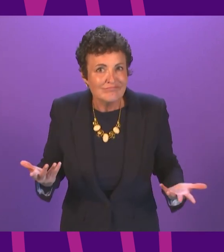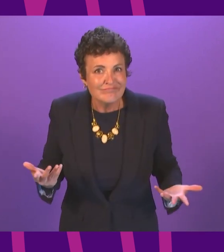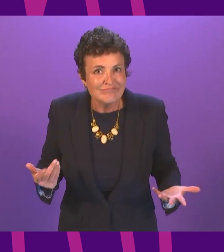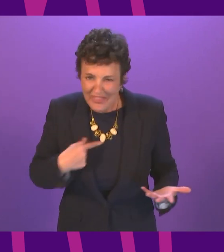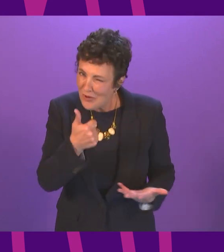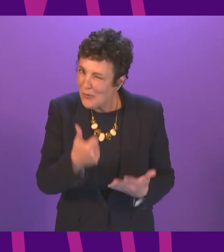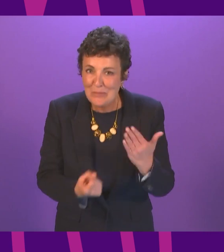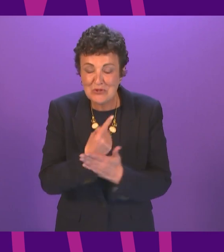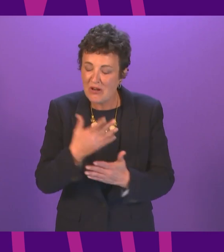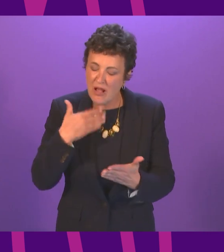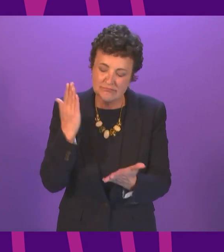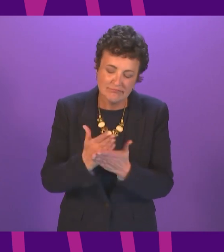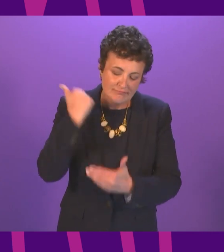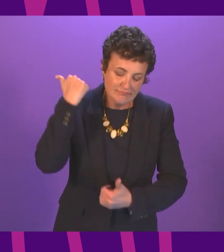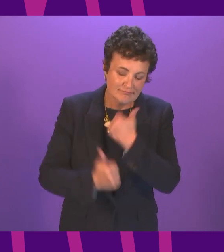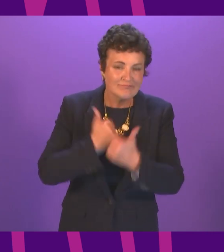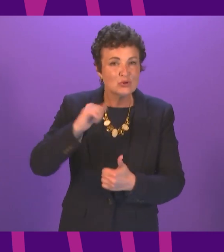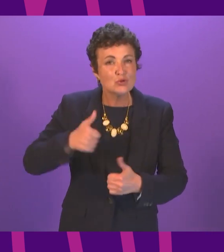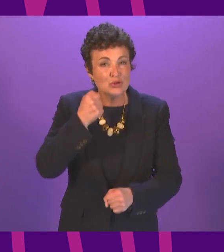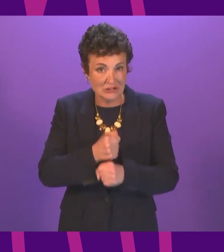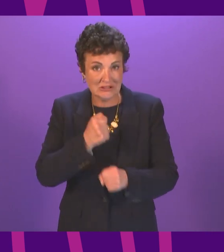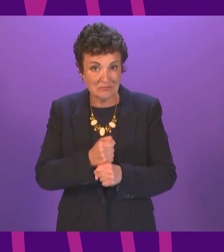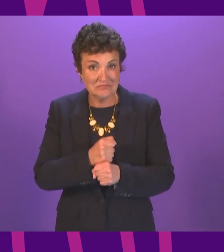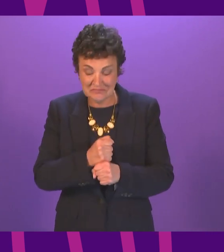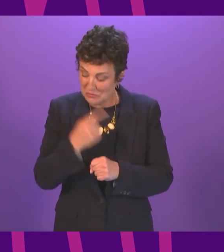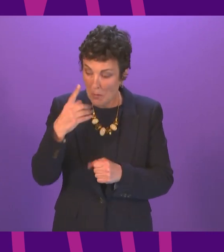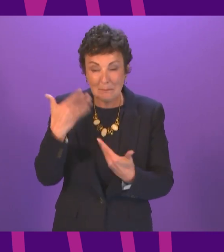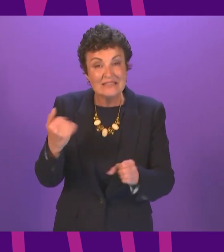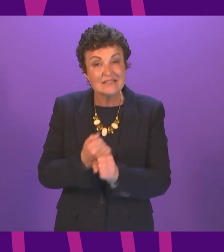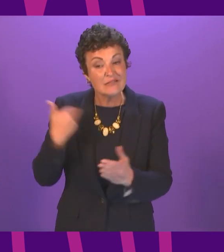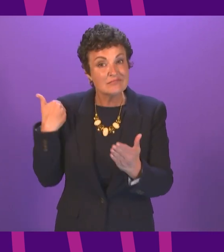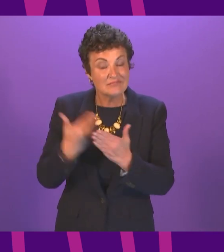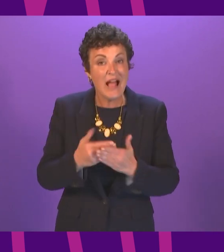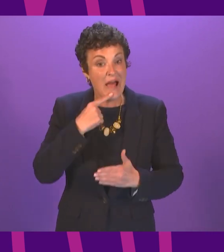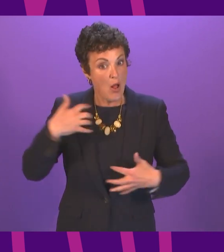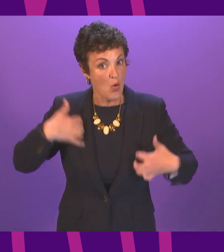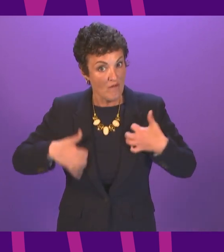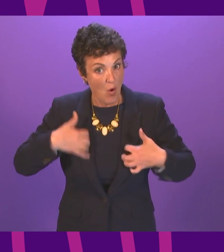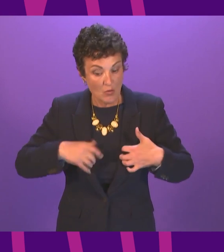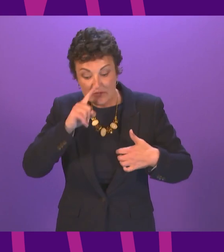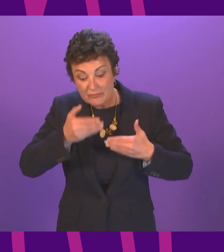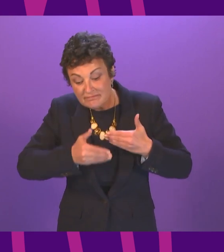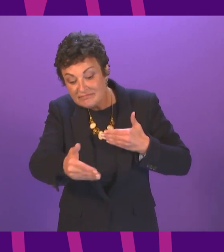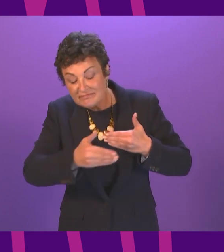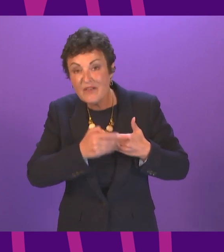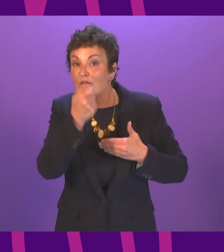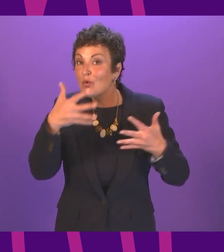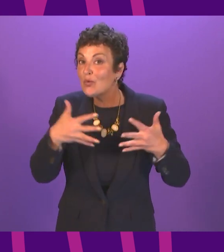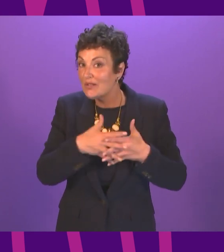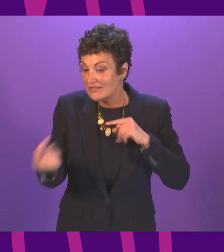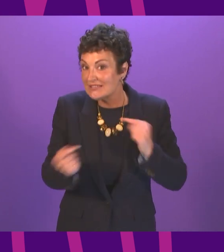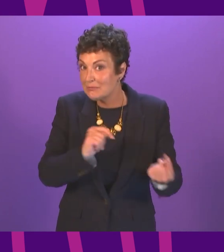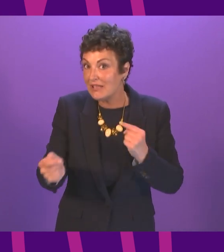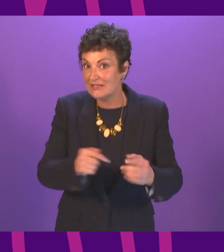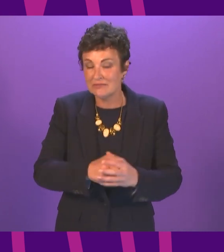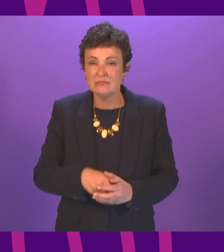work on this so far and I look forward to hearing more in the debate scheduled over the next couple of weeks I